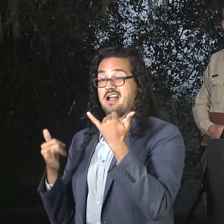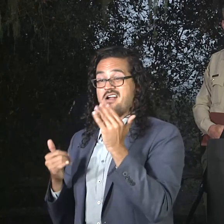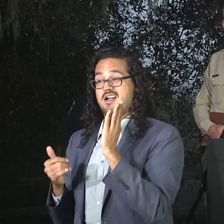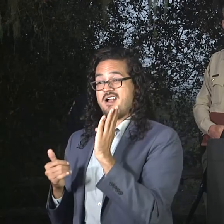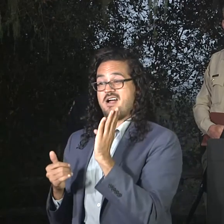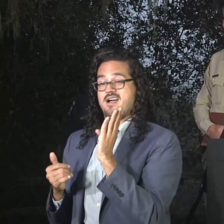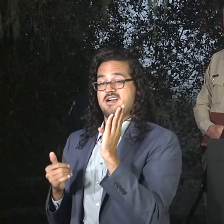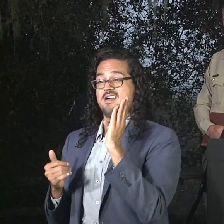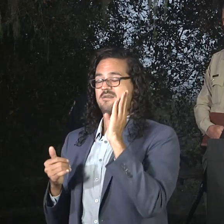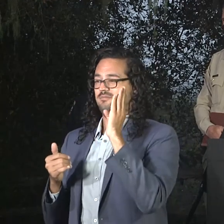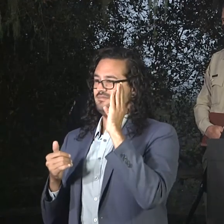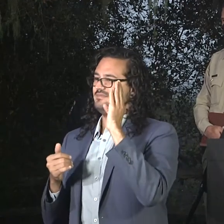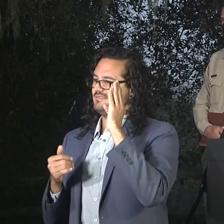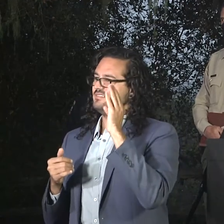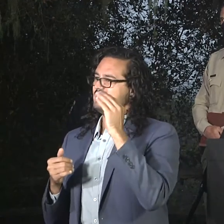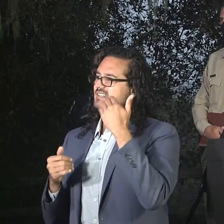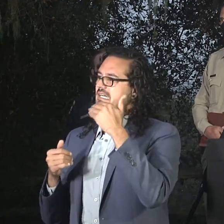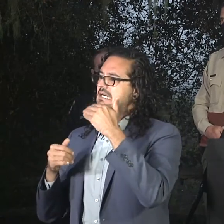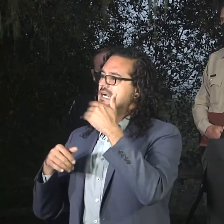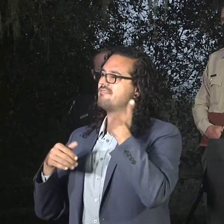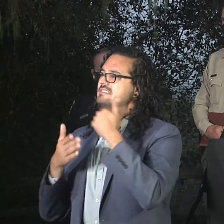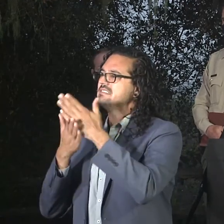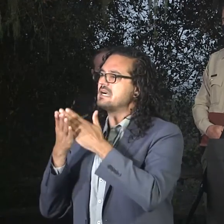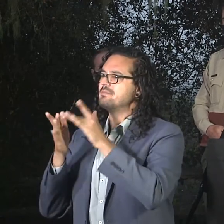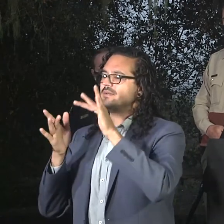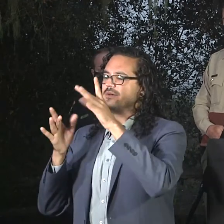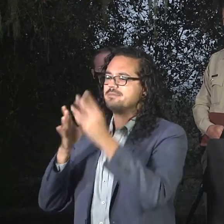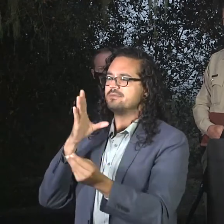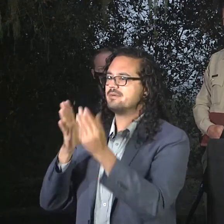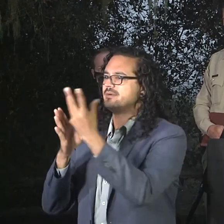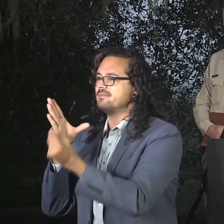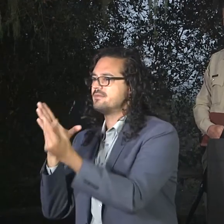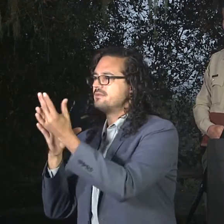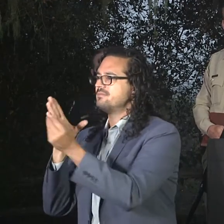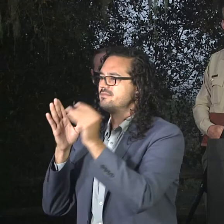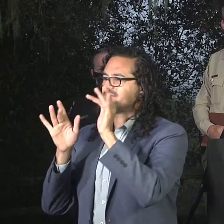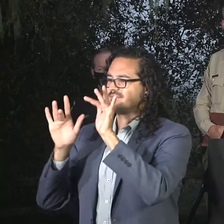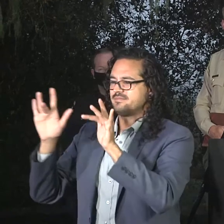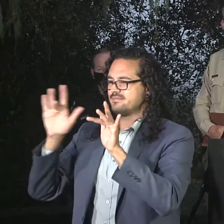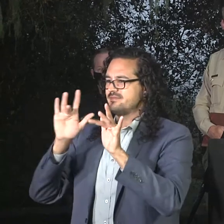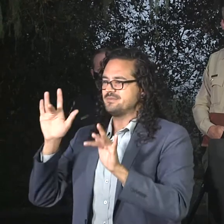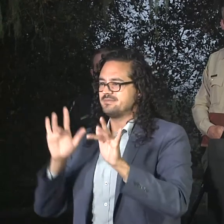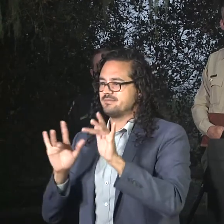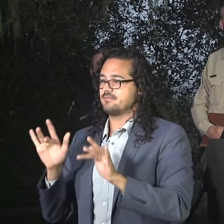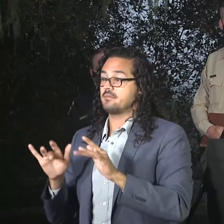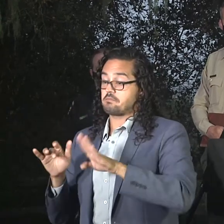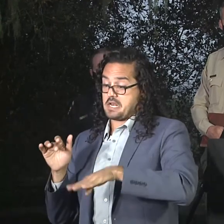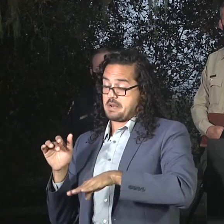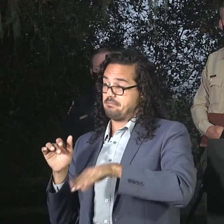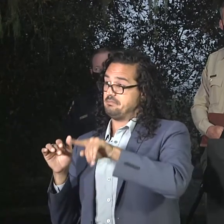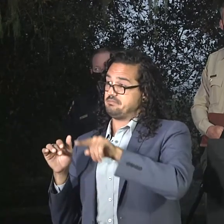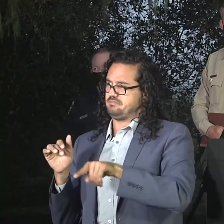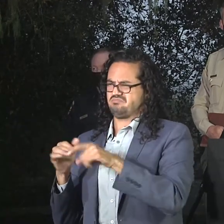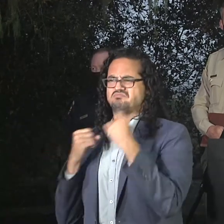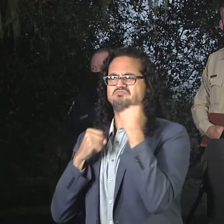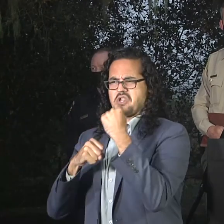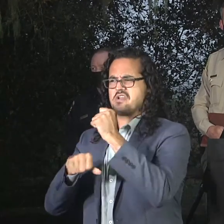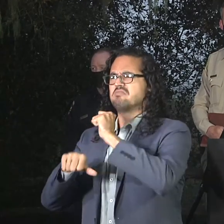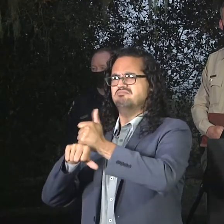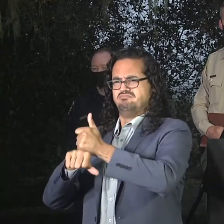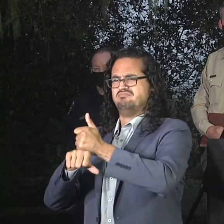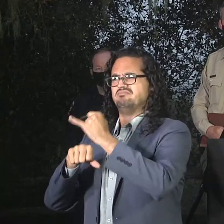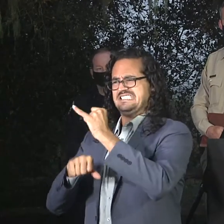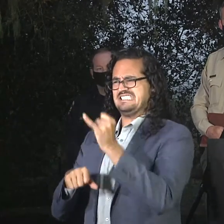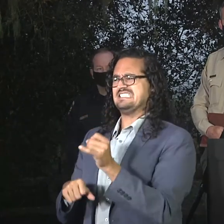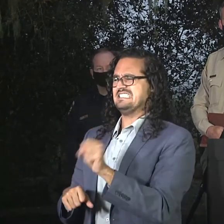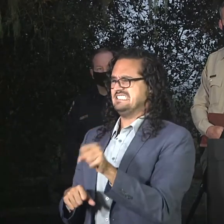but on the lower part, it's becoming bolstered. We have good solid line put in and we're going to continue to do so as the days come and we get